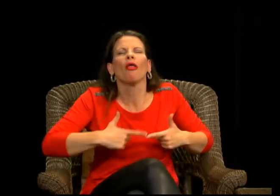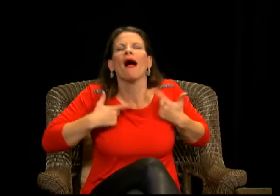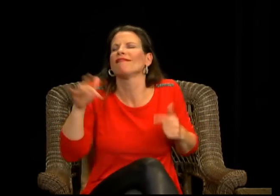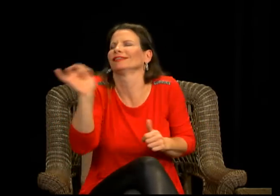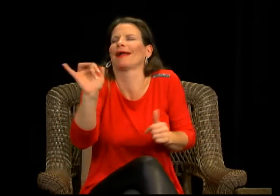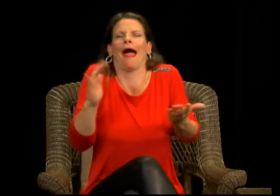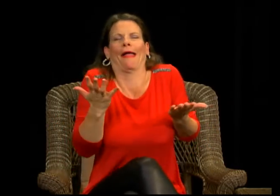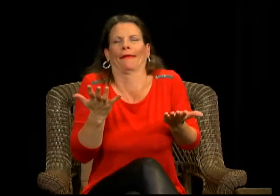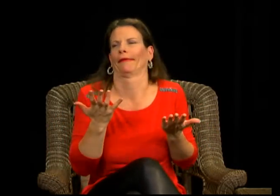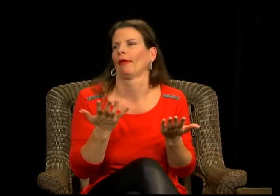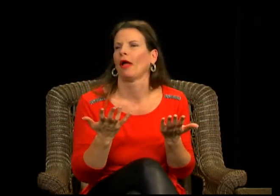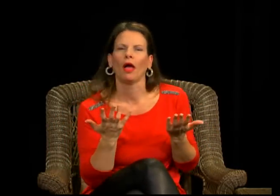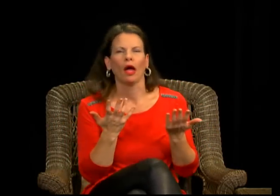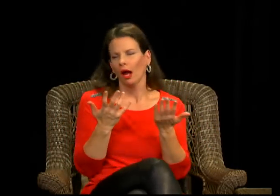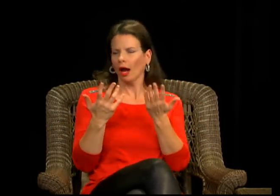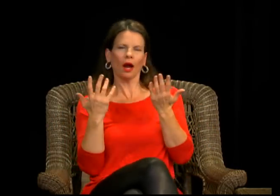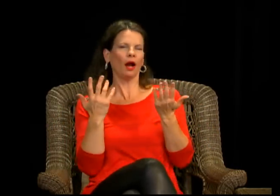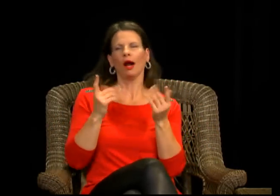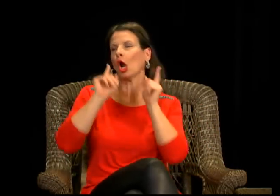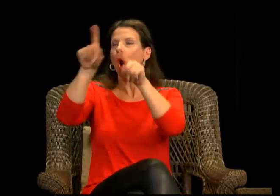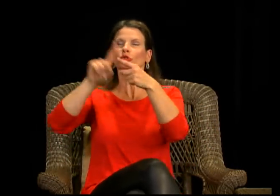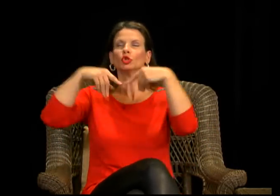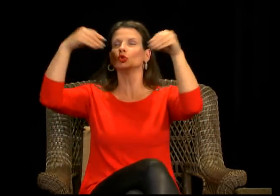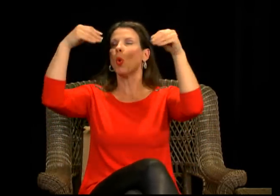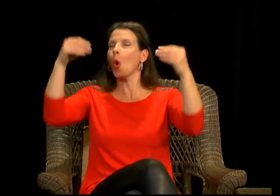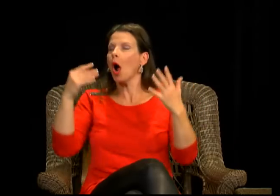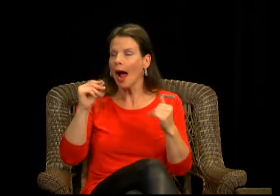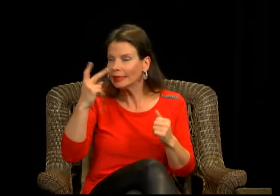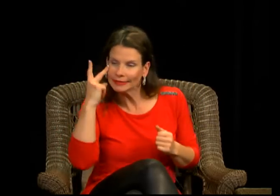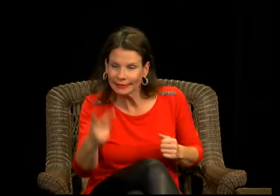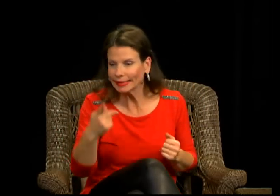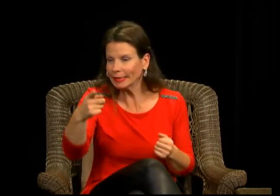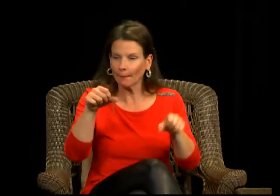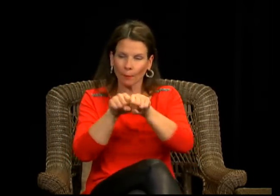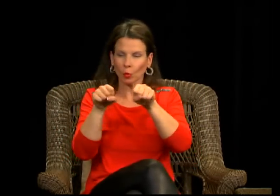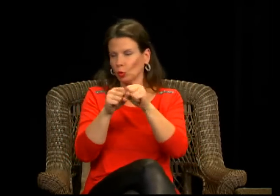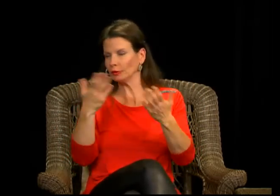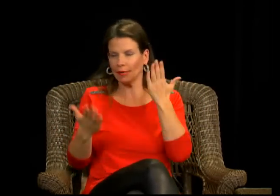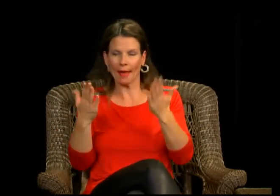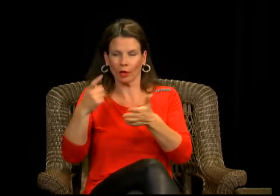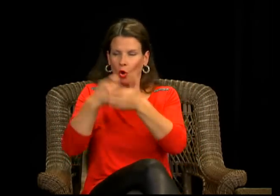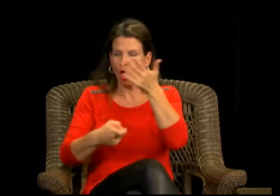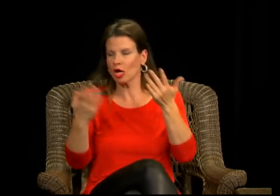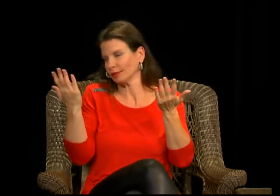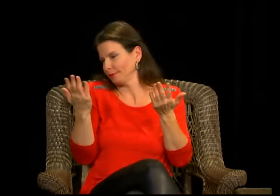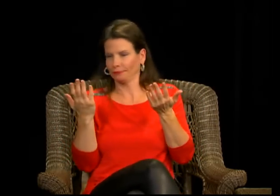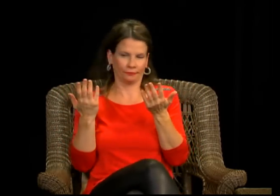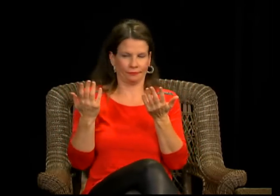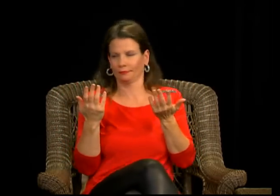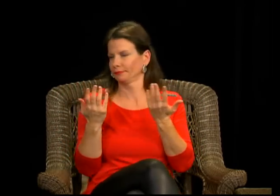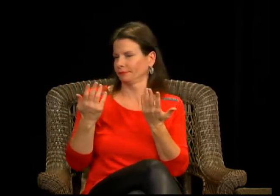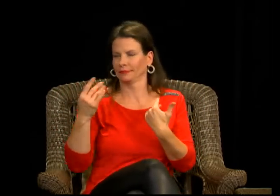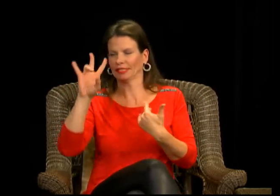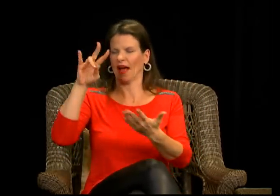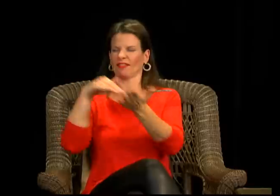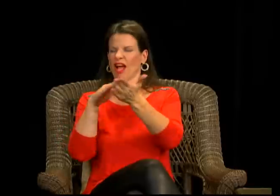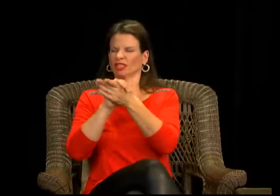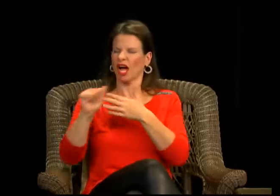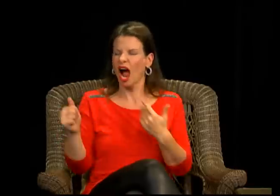to a store and just drop a thousand dollars for something. That's, that's what their lives are like. You know, they might go to a store